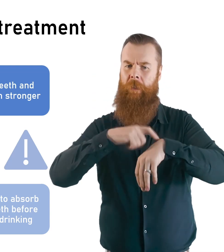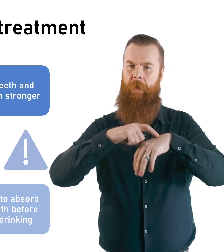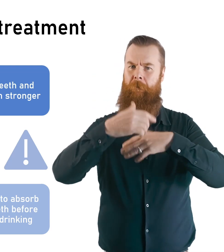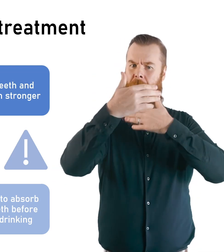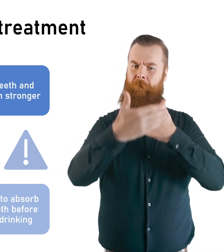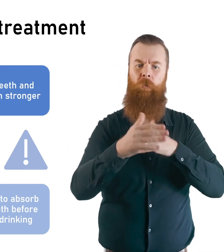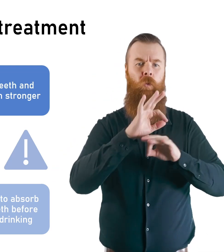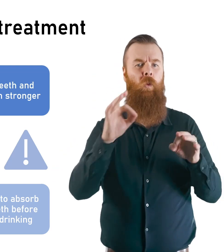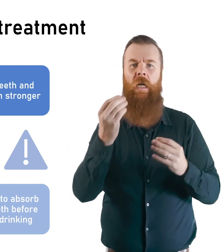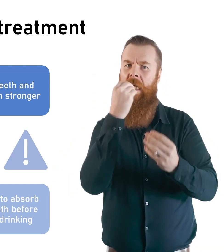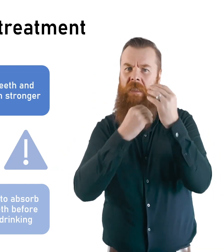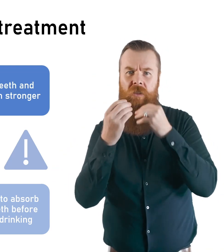better.